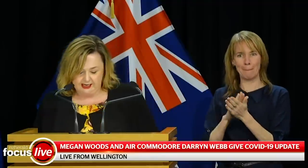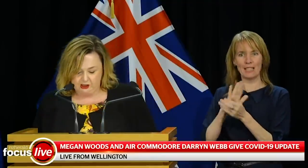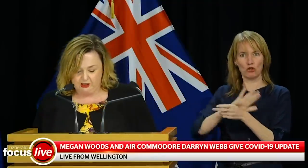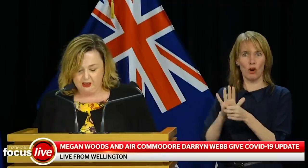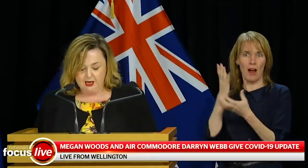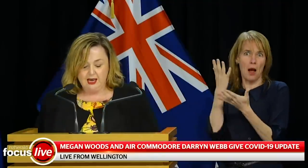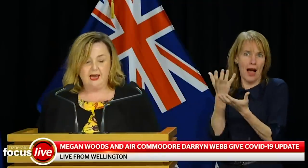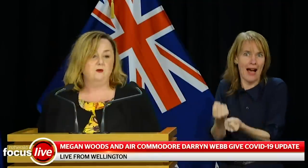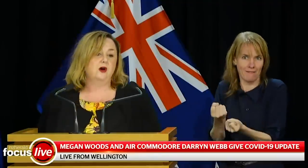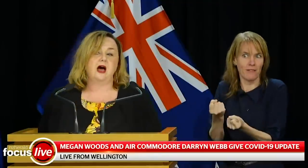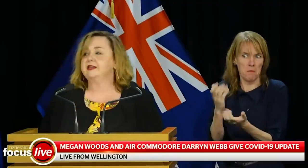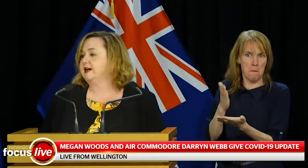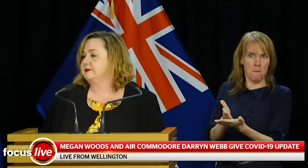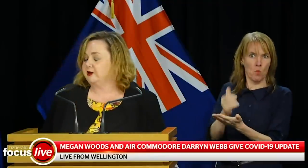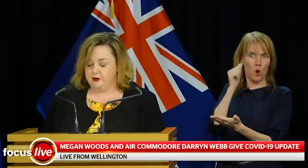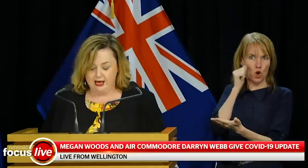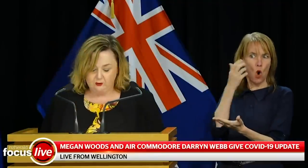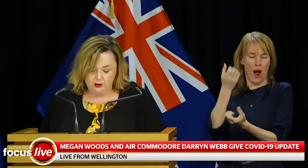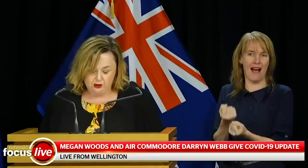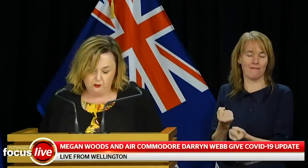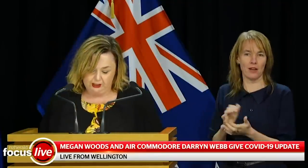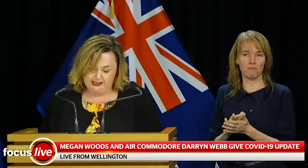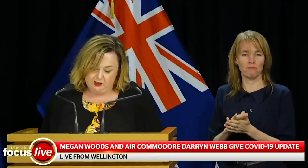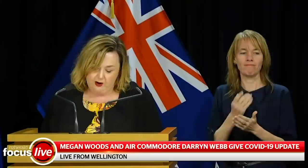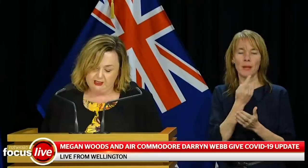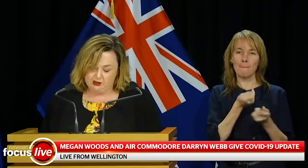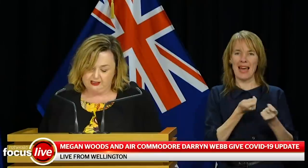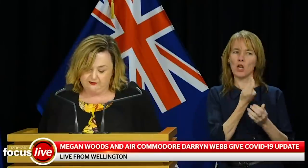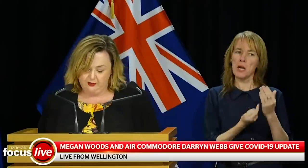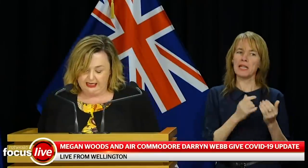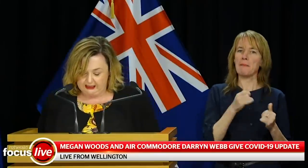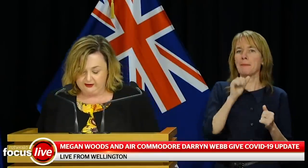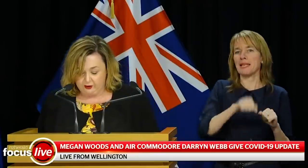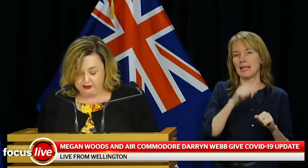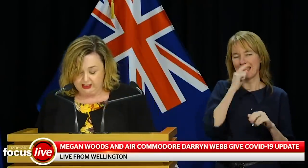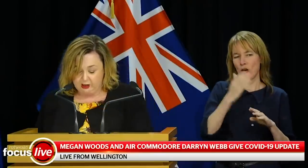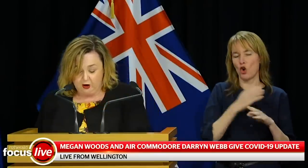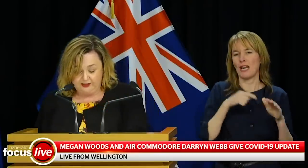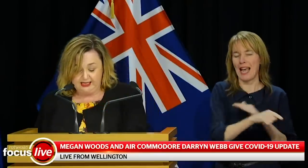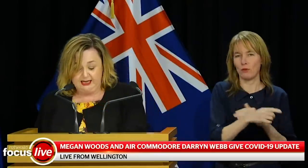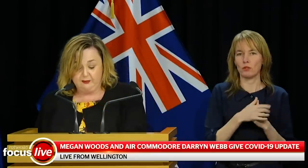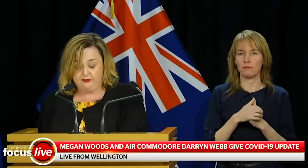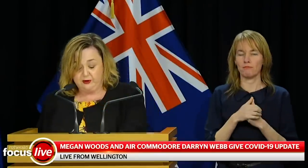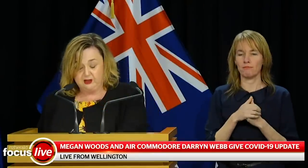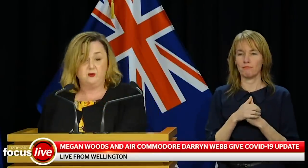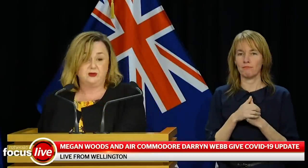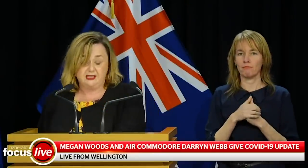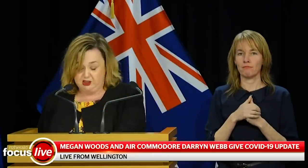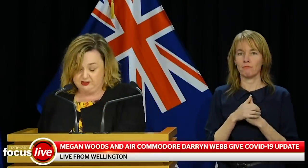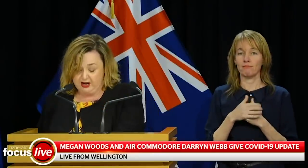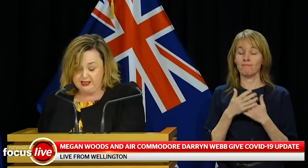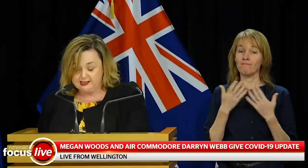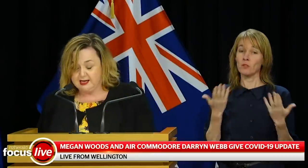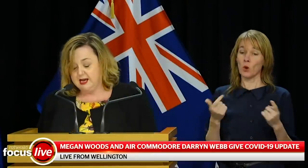managed isolation. And an update on other work. Work is underway to transfer legal authority to oversee a number of critical